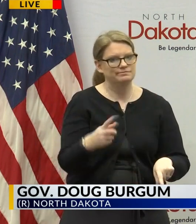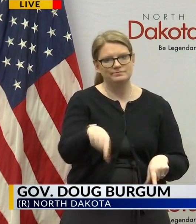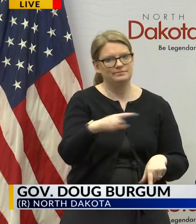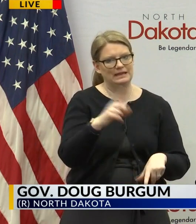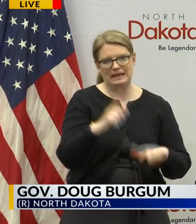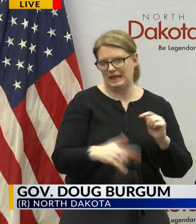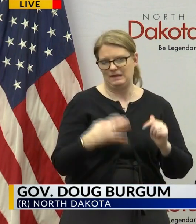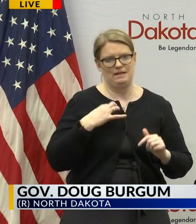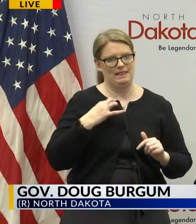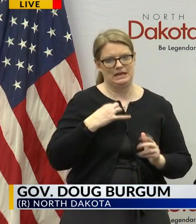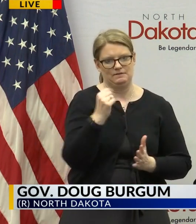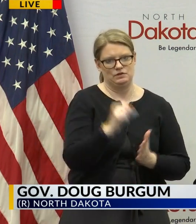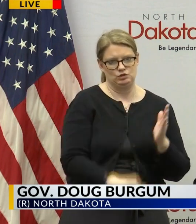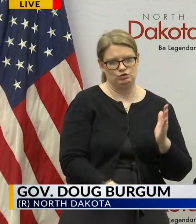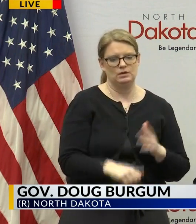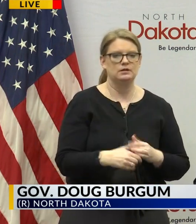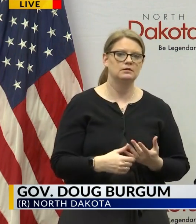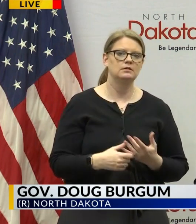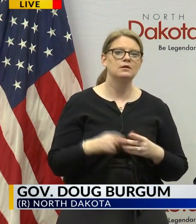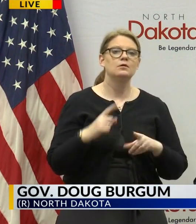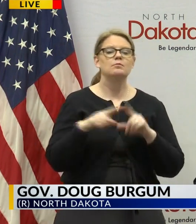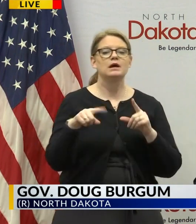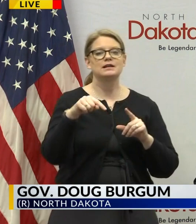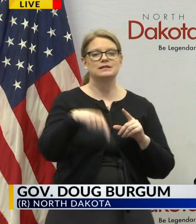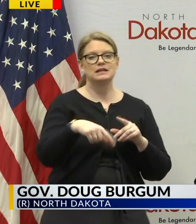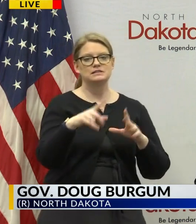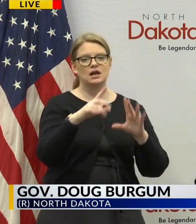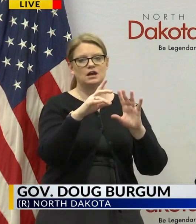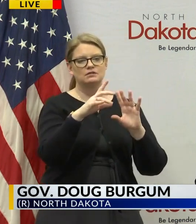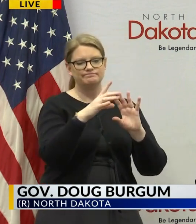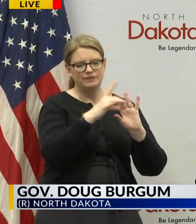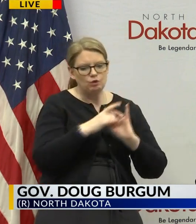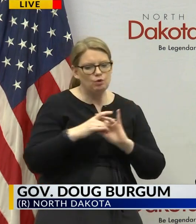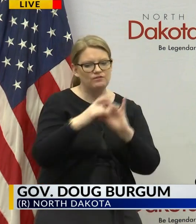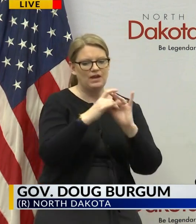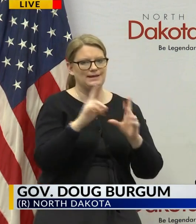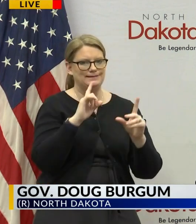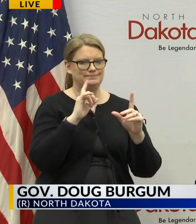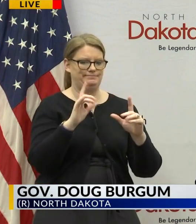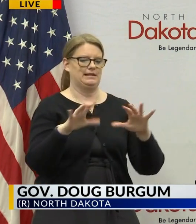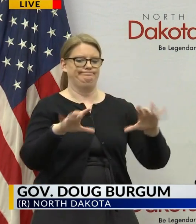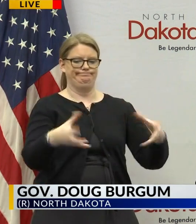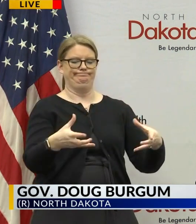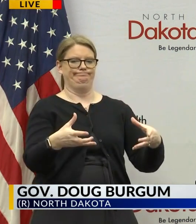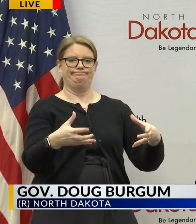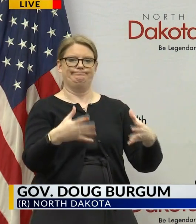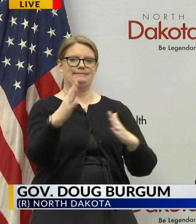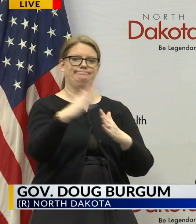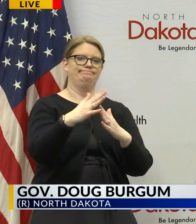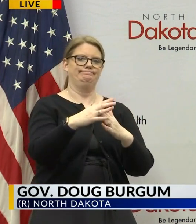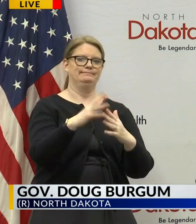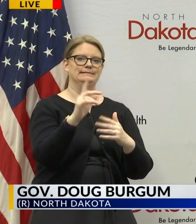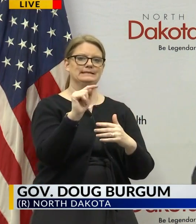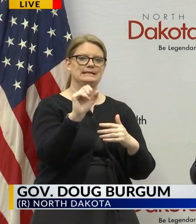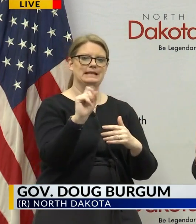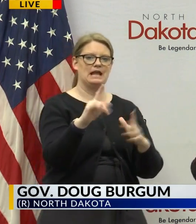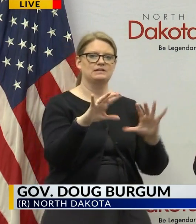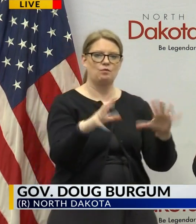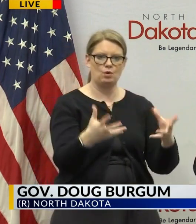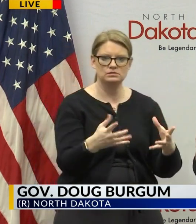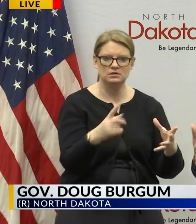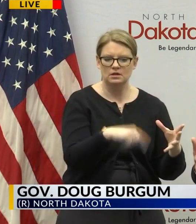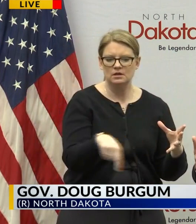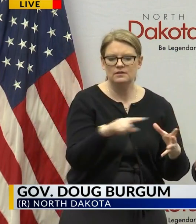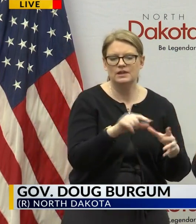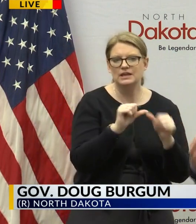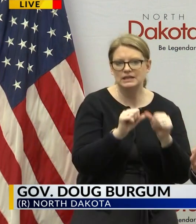capacity as well but we do have as part of our unified command task force we've got people that are working in the uh that are continue to work